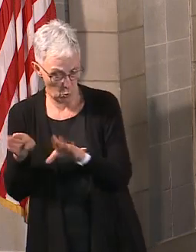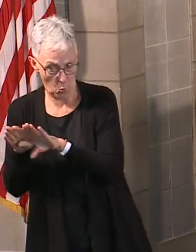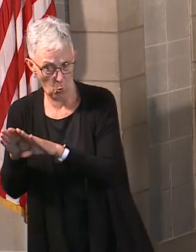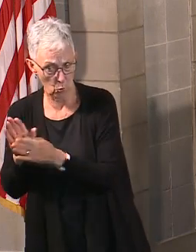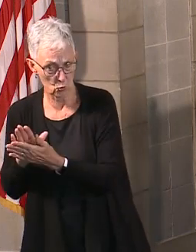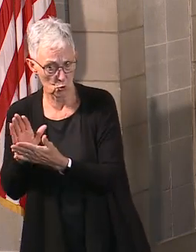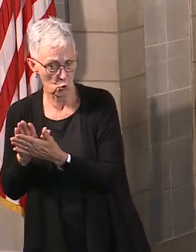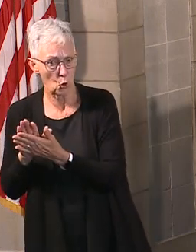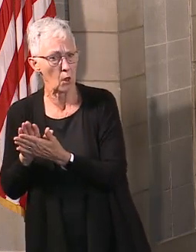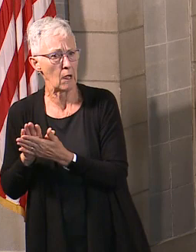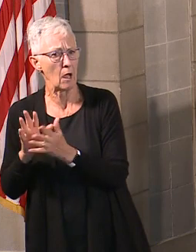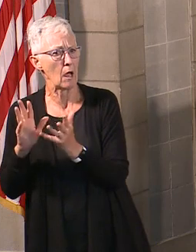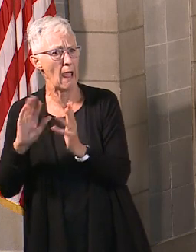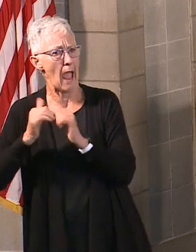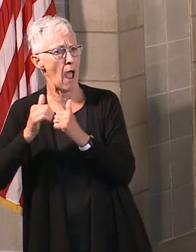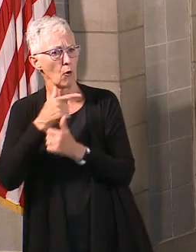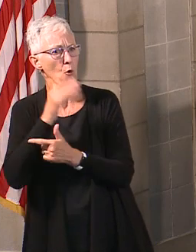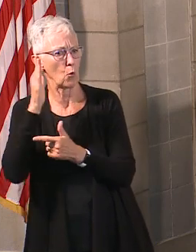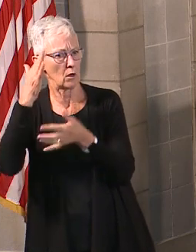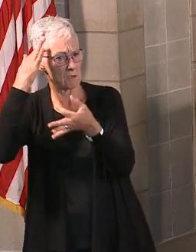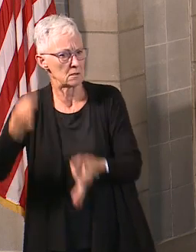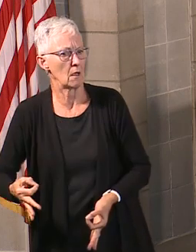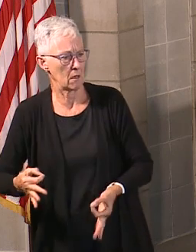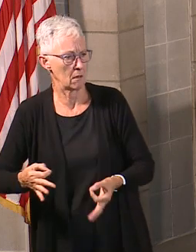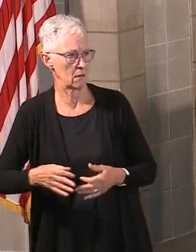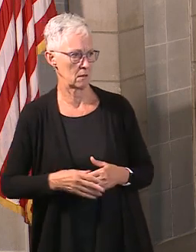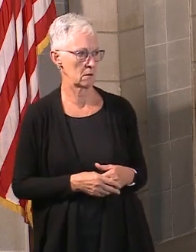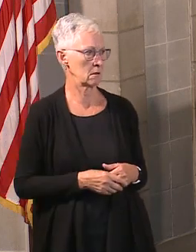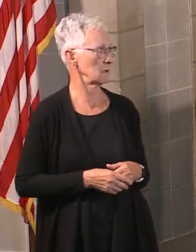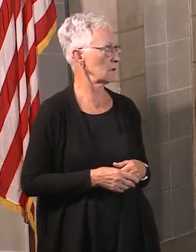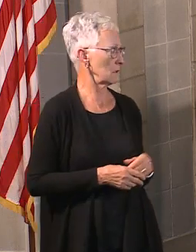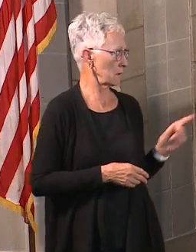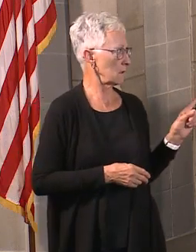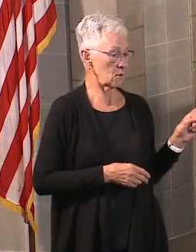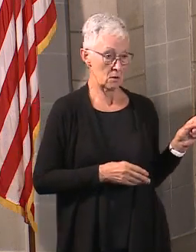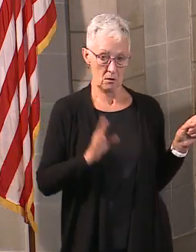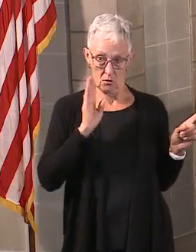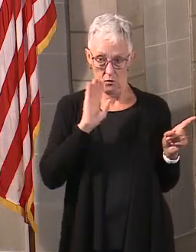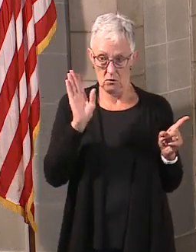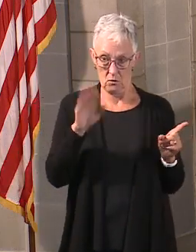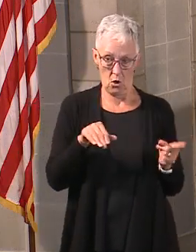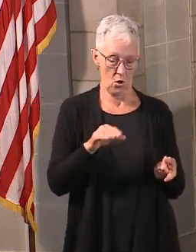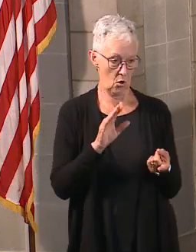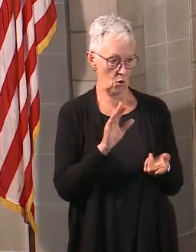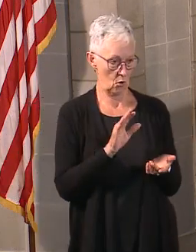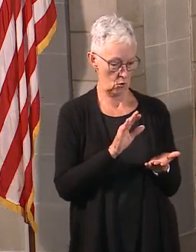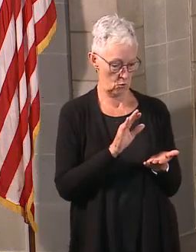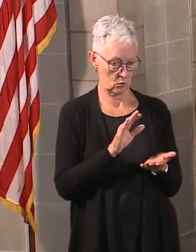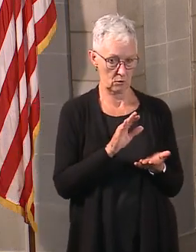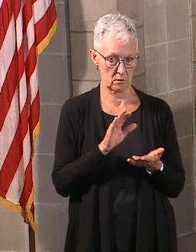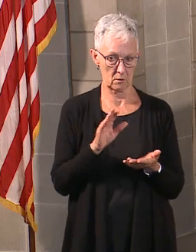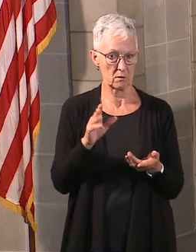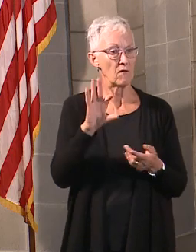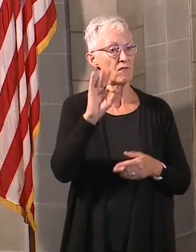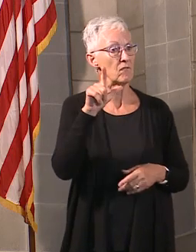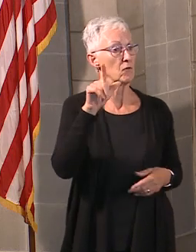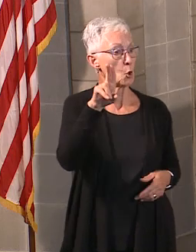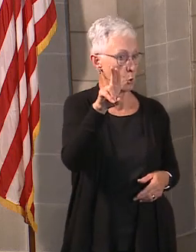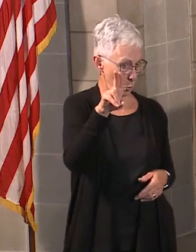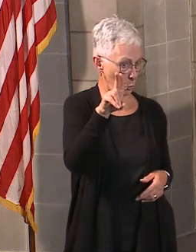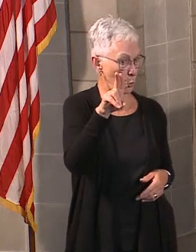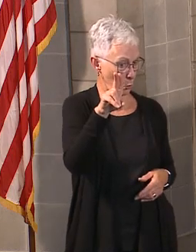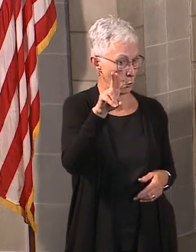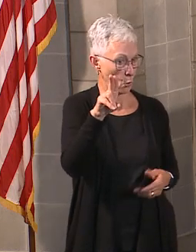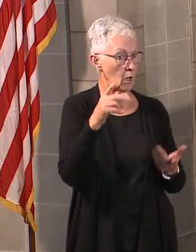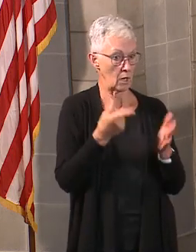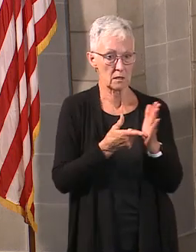even with the flu, the regular flu, schools took the opportunity sometimes when they had a significant number of kids come down with the flu that they would close and